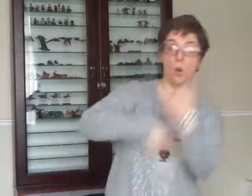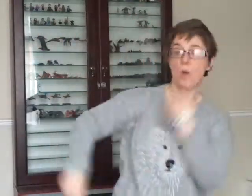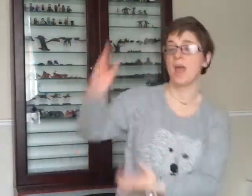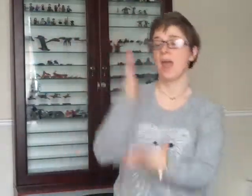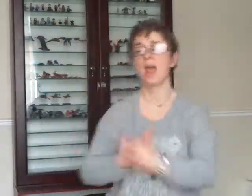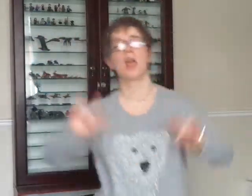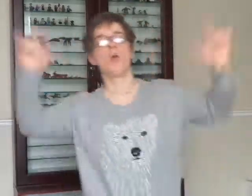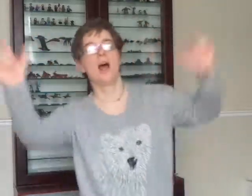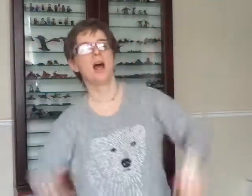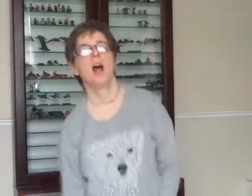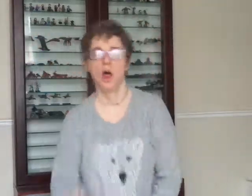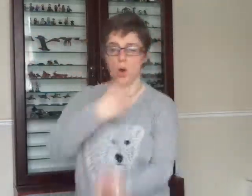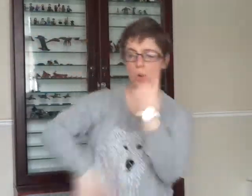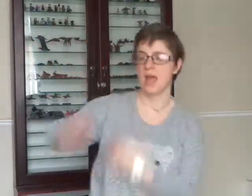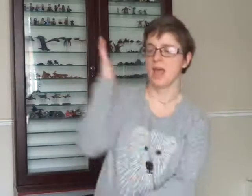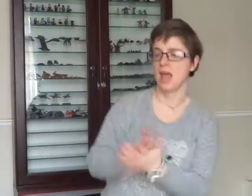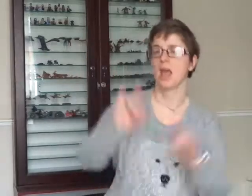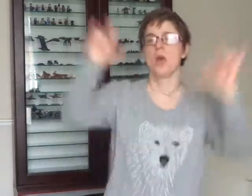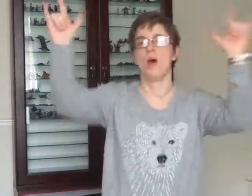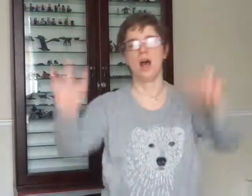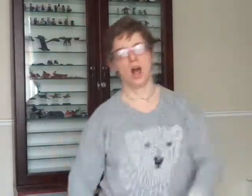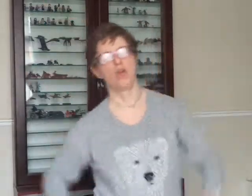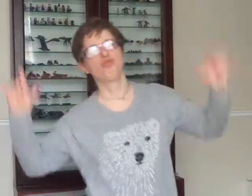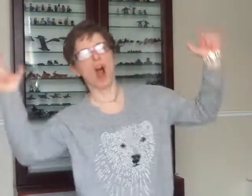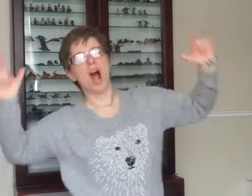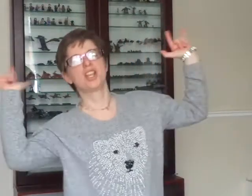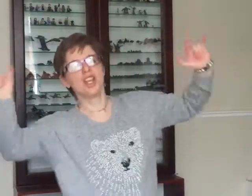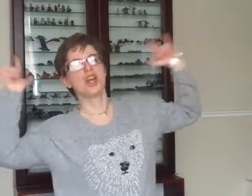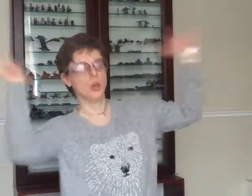We Will, We Will Rock You